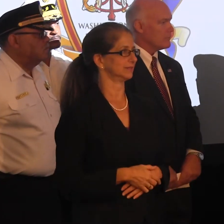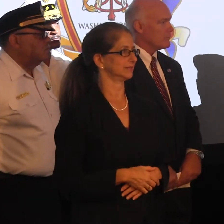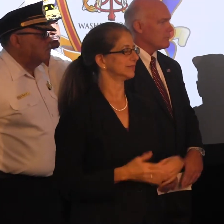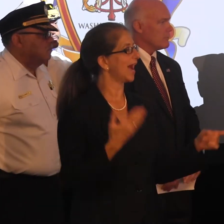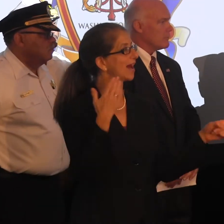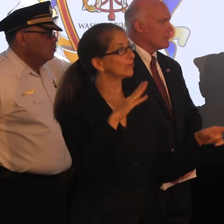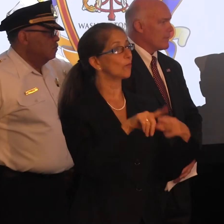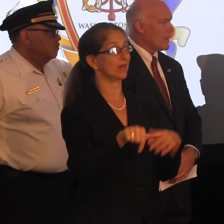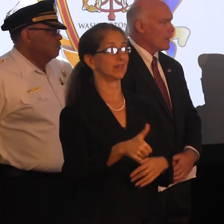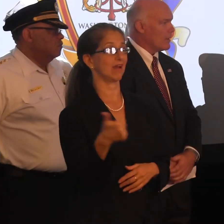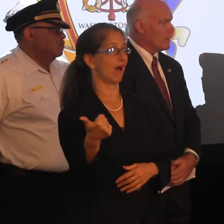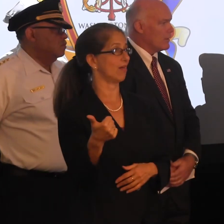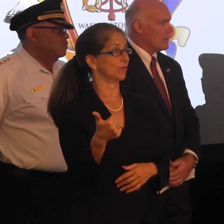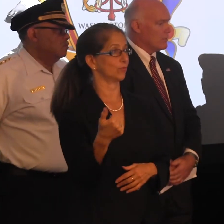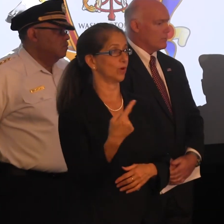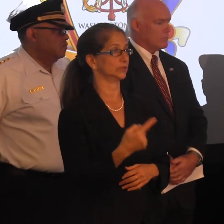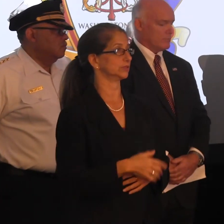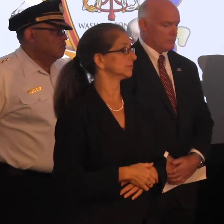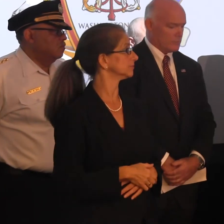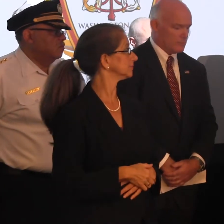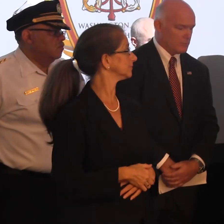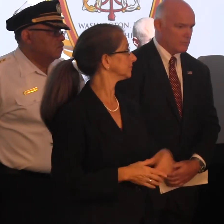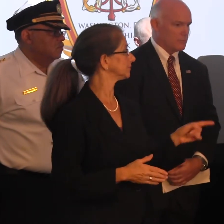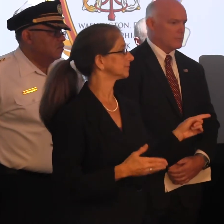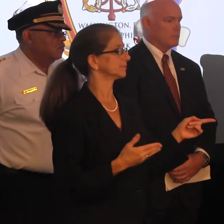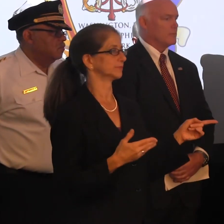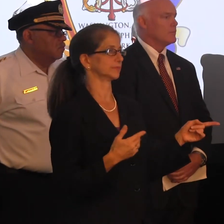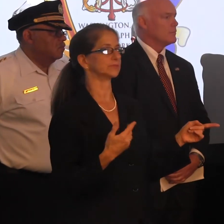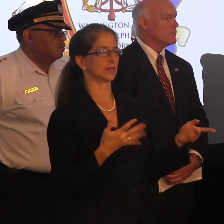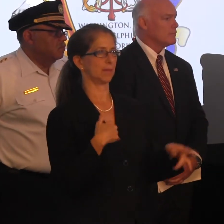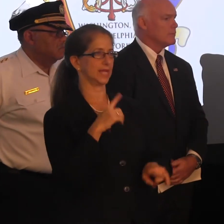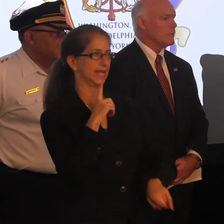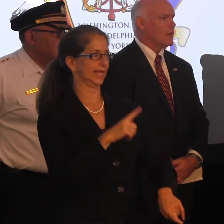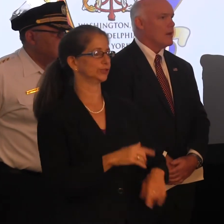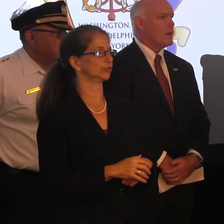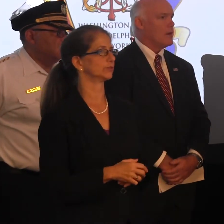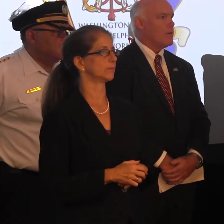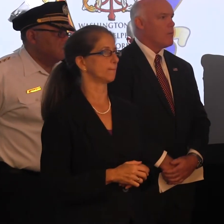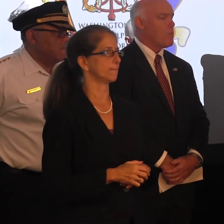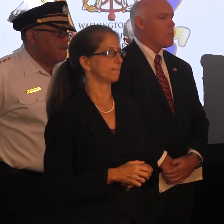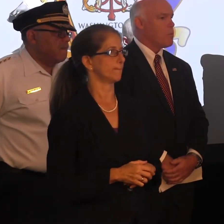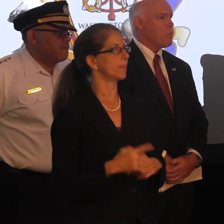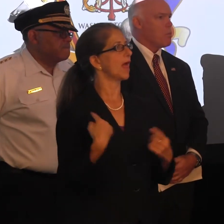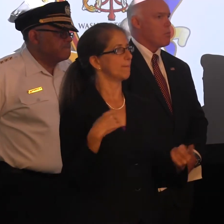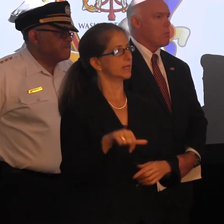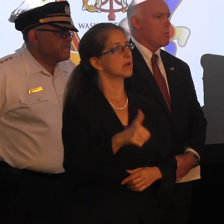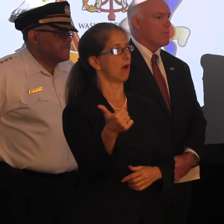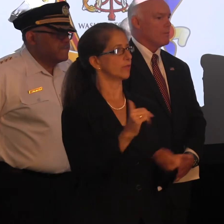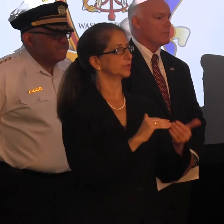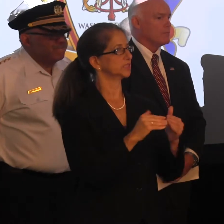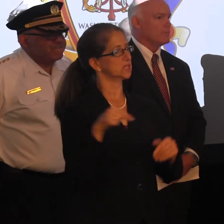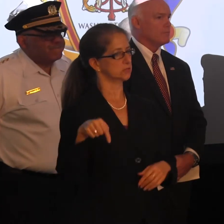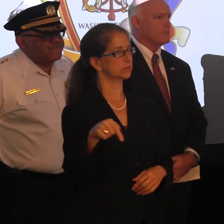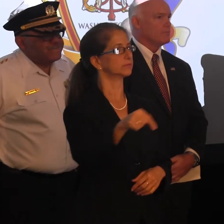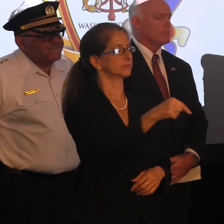anything about the other ones. Well, let me answer the question this way. I've been in other cities